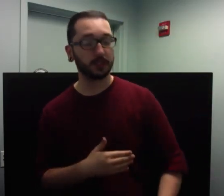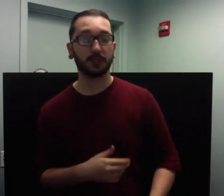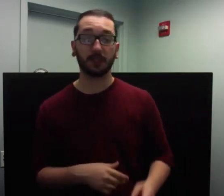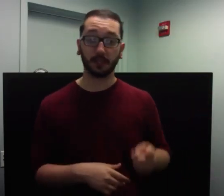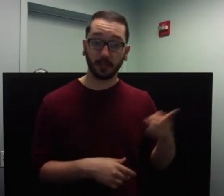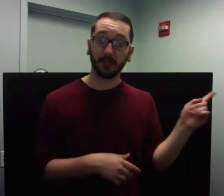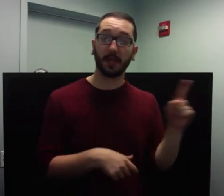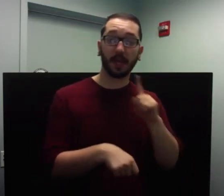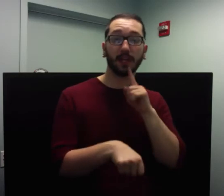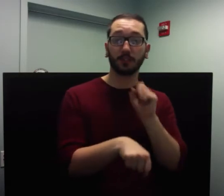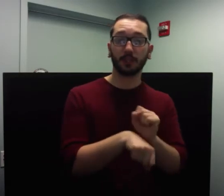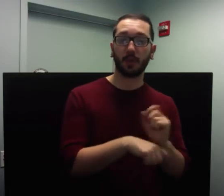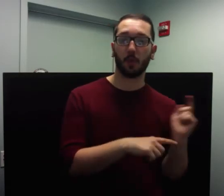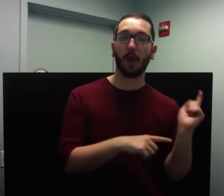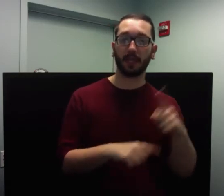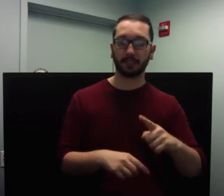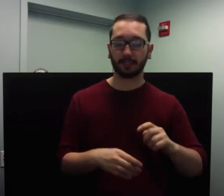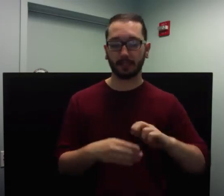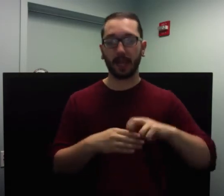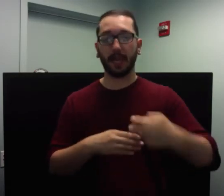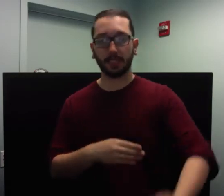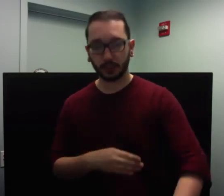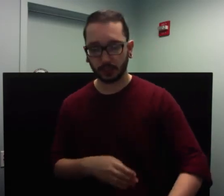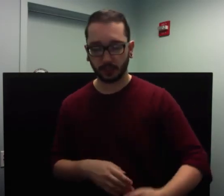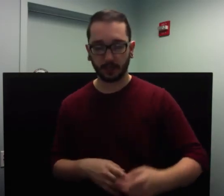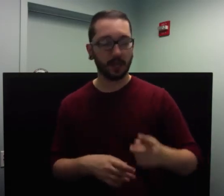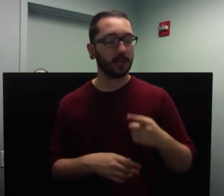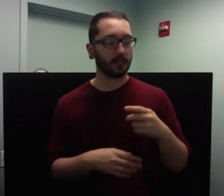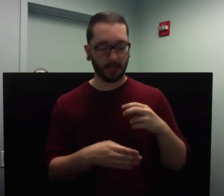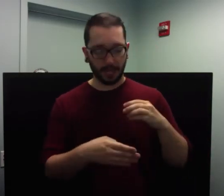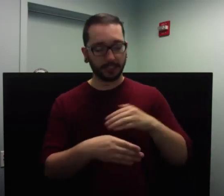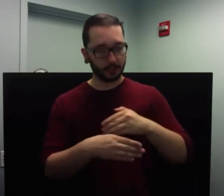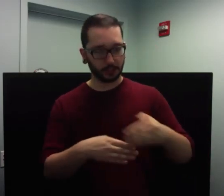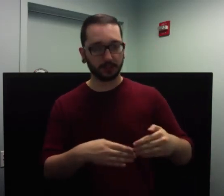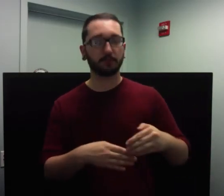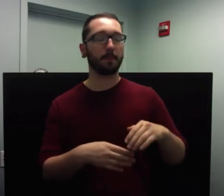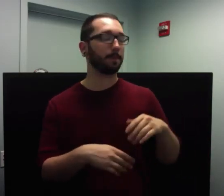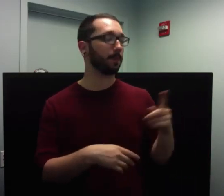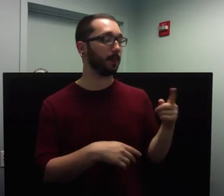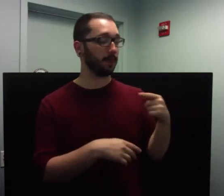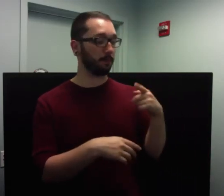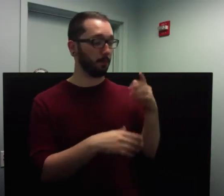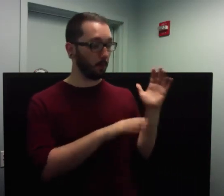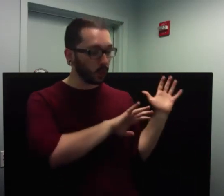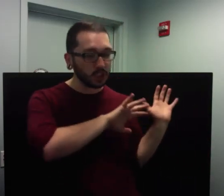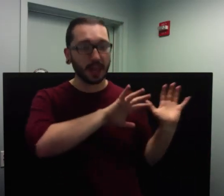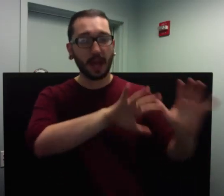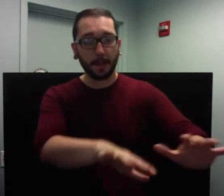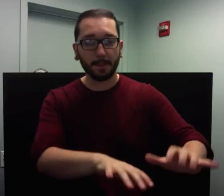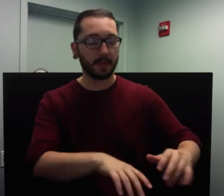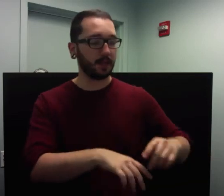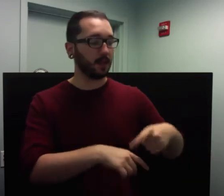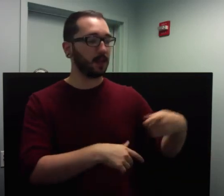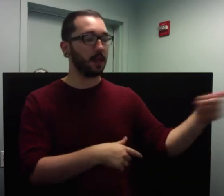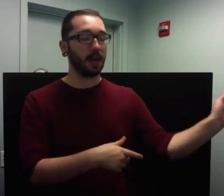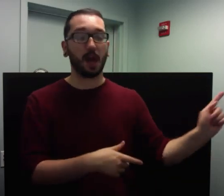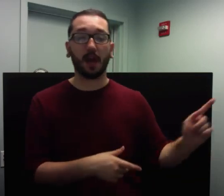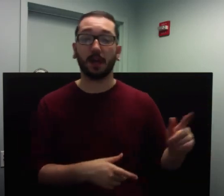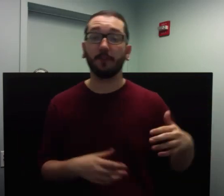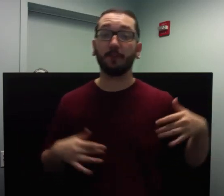edge. He pushed them, and they flew. I wish you all a good flight.